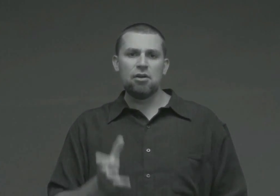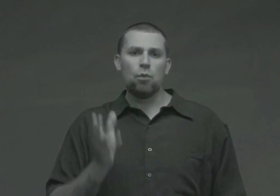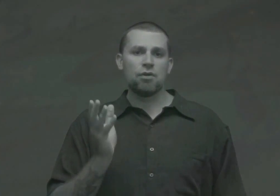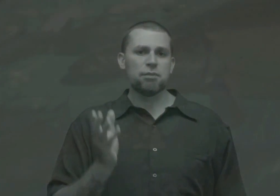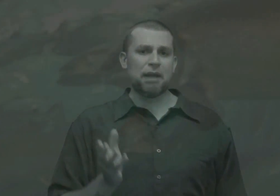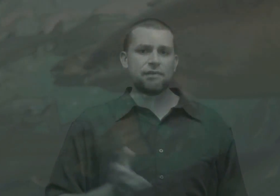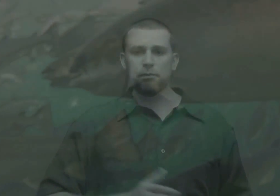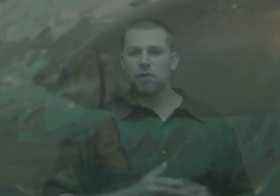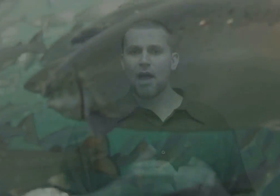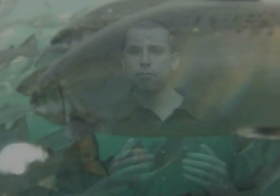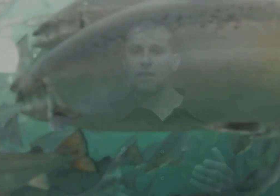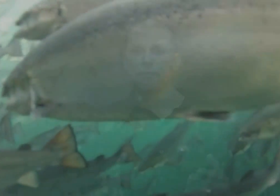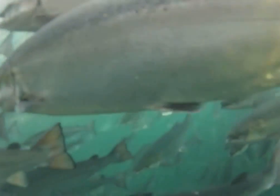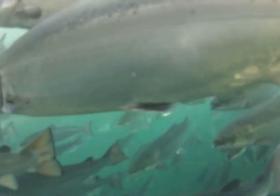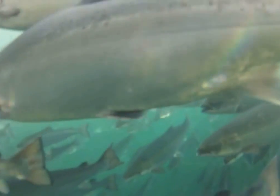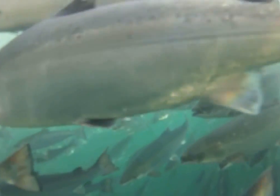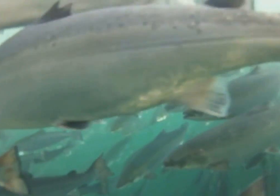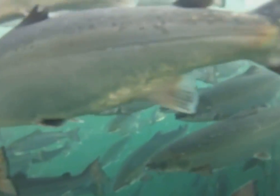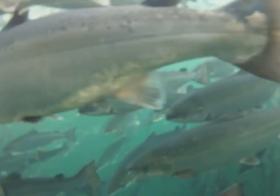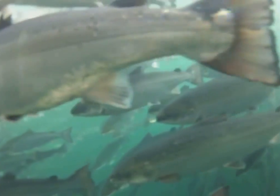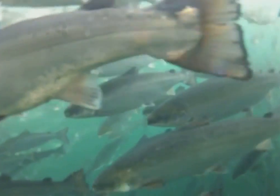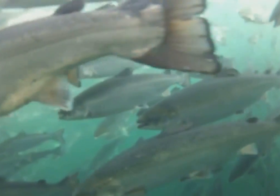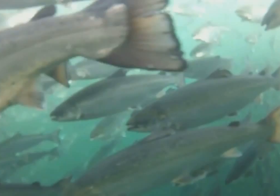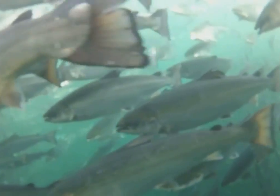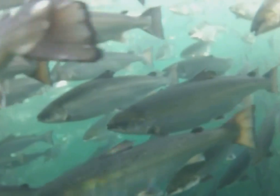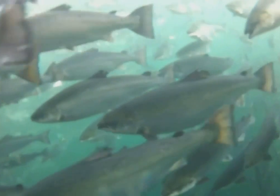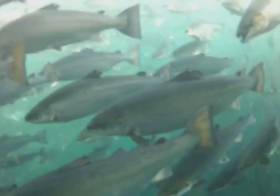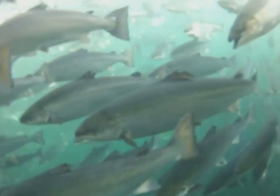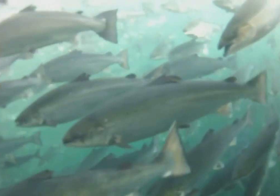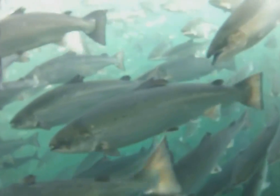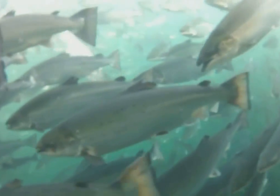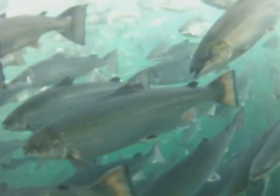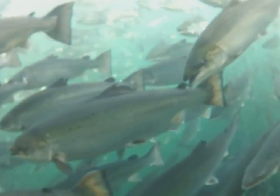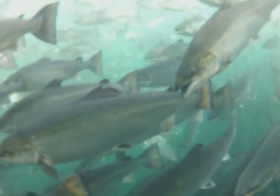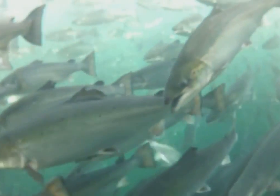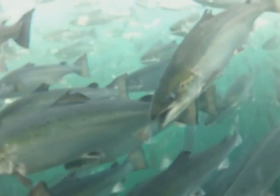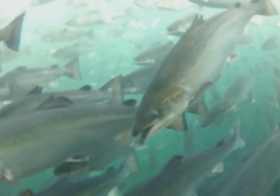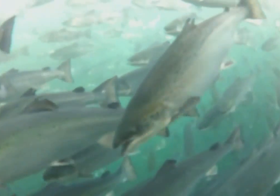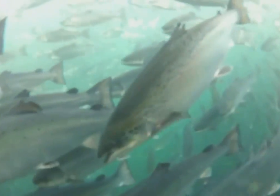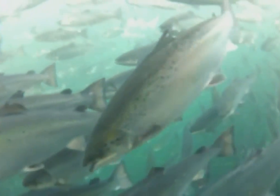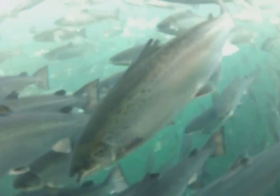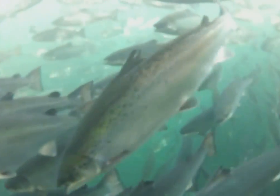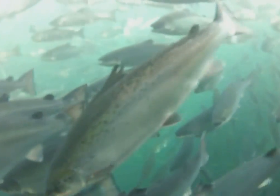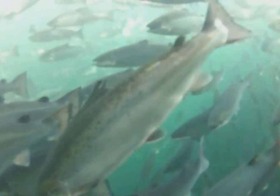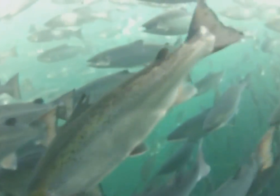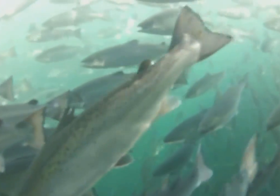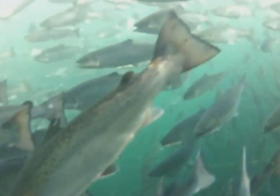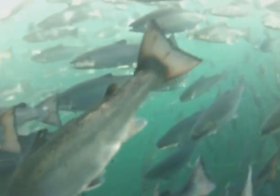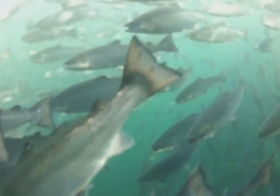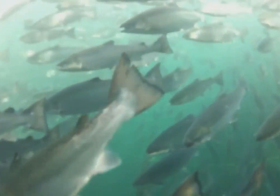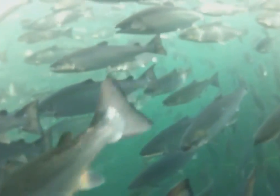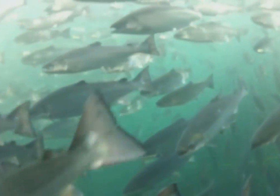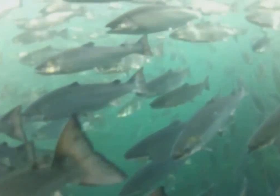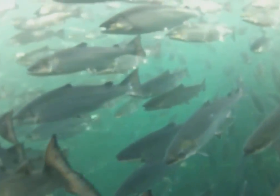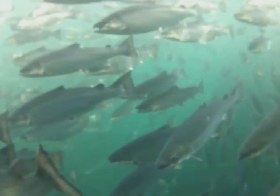will spend some time living in the Pacific Ocean, and you will find a great population of Pacific salmon widely